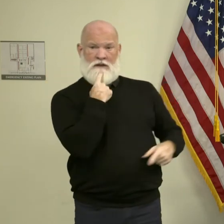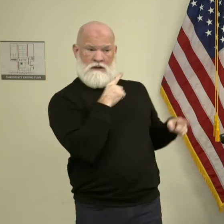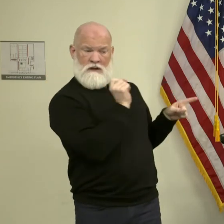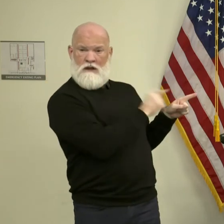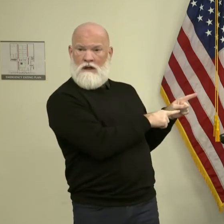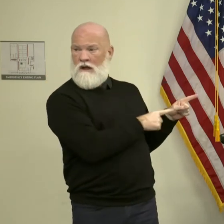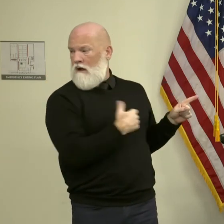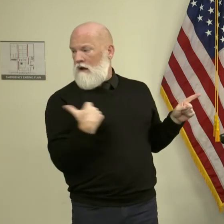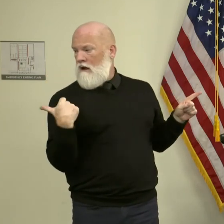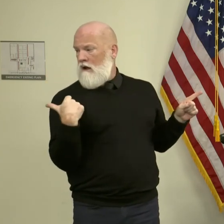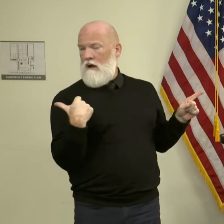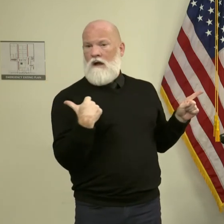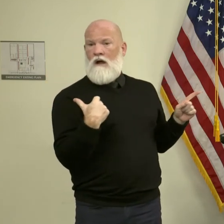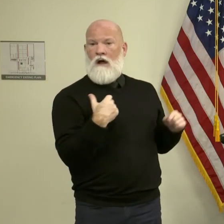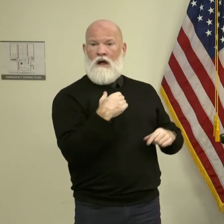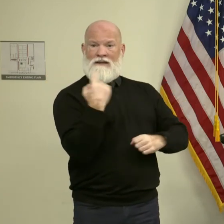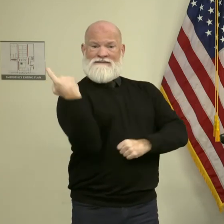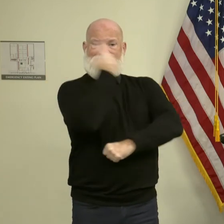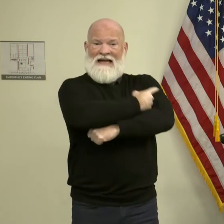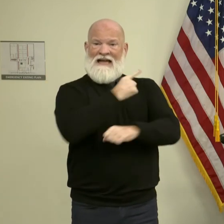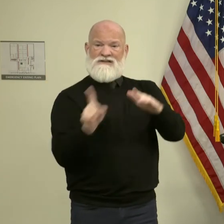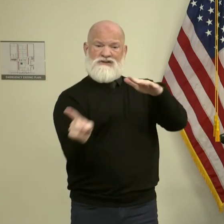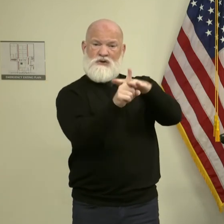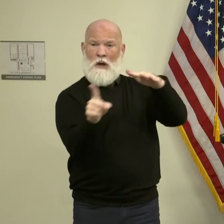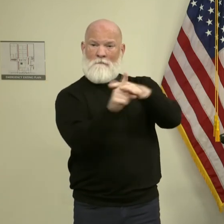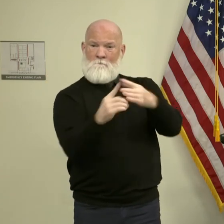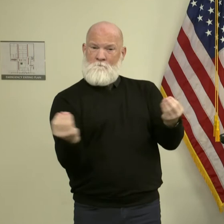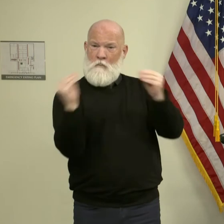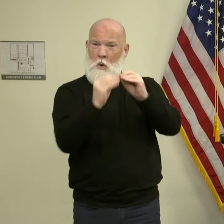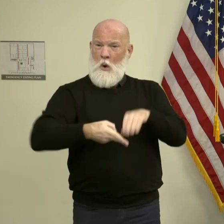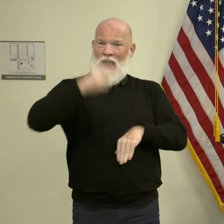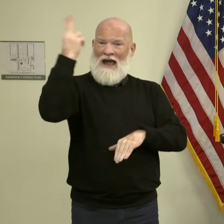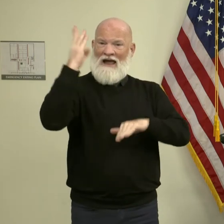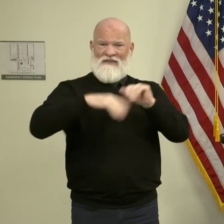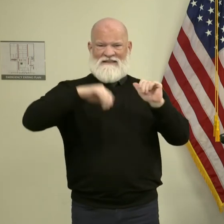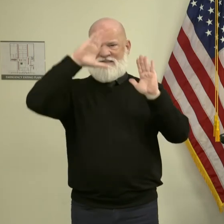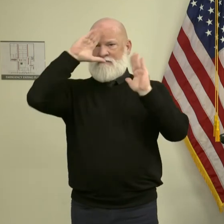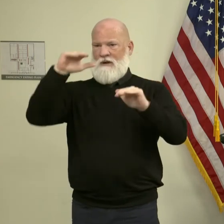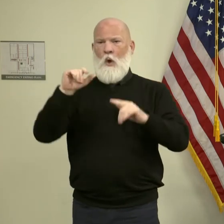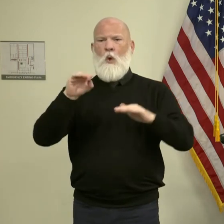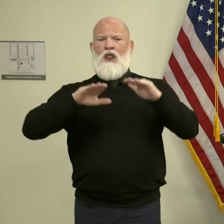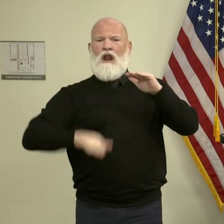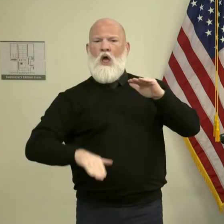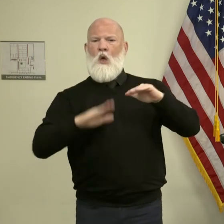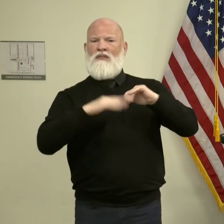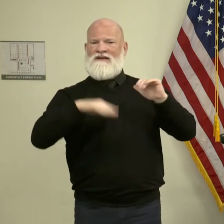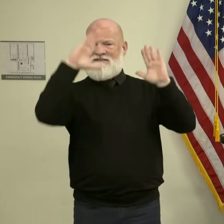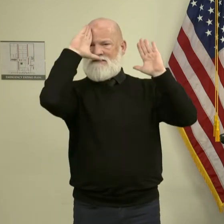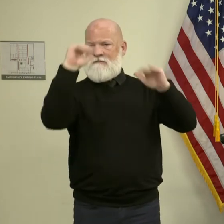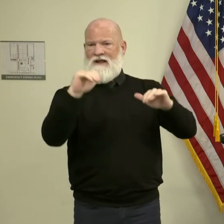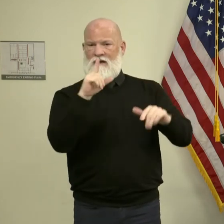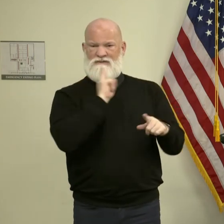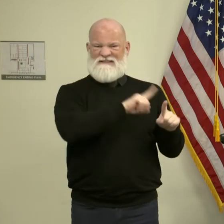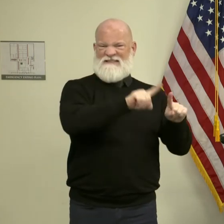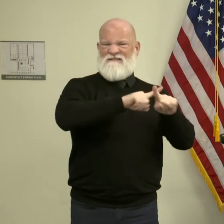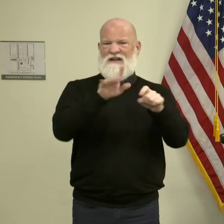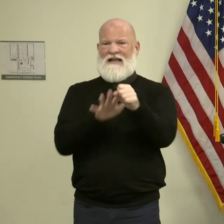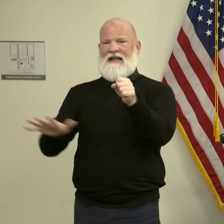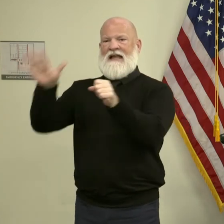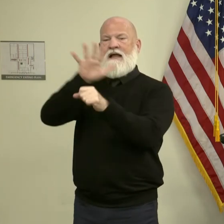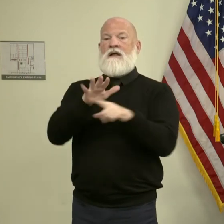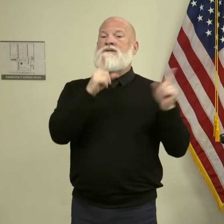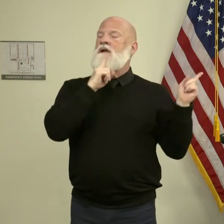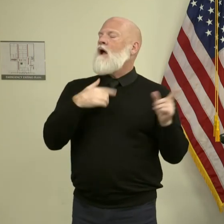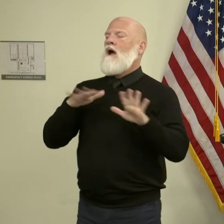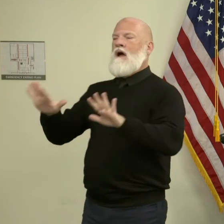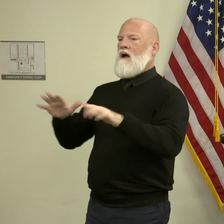expected or lower than expected in a Republican or Democratic area? I haven't had an opportunity to do a breakdown by that. We've been trying to really just stay on the counties and work with